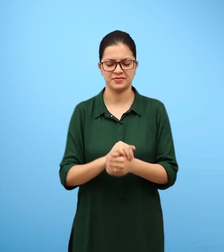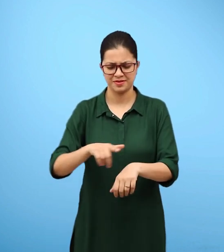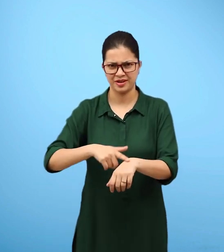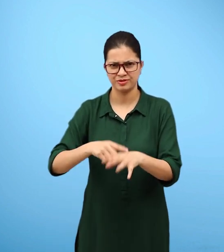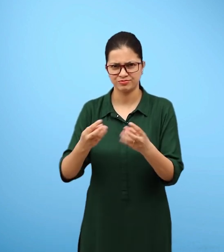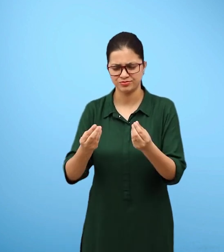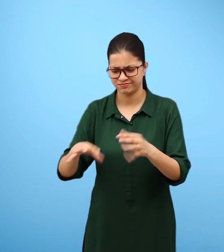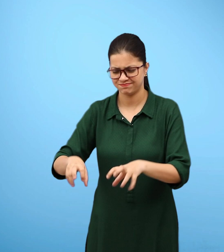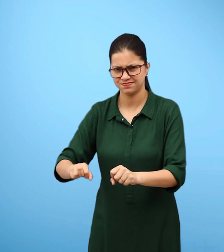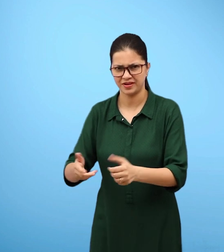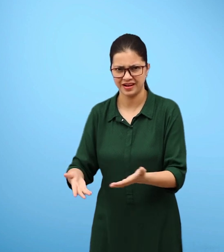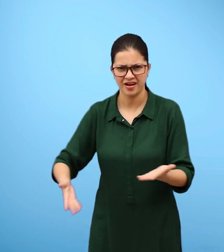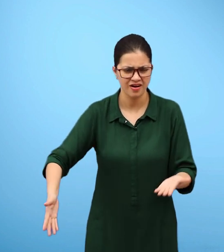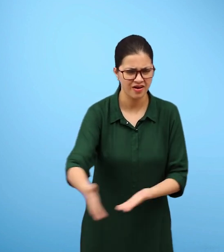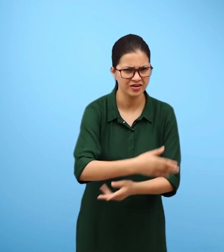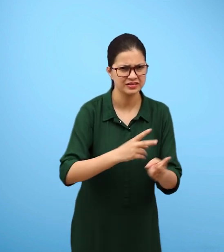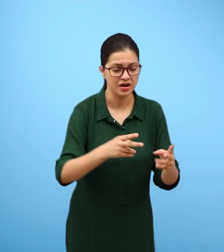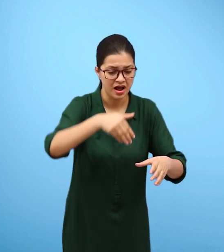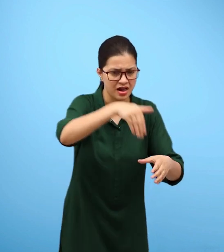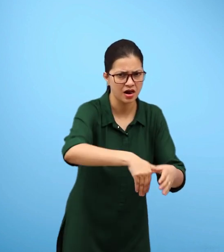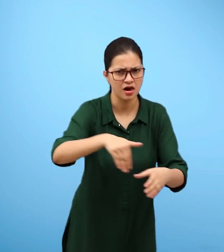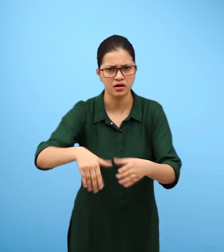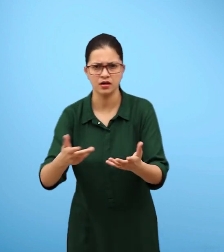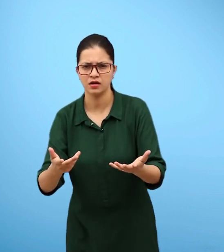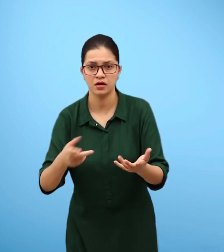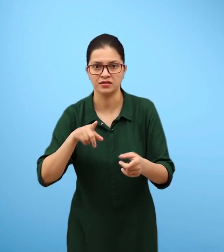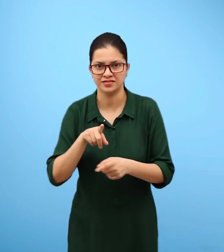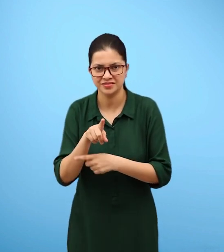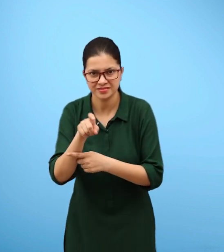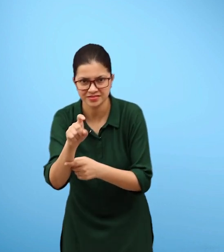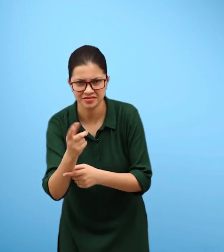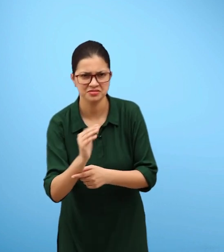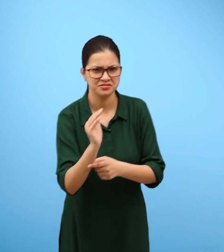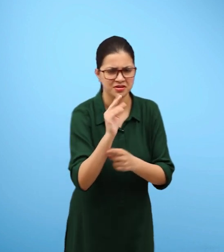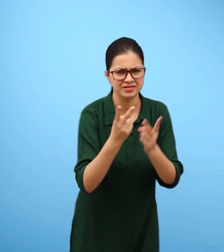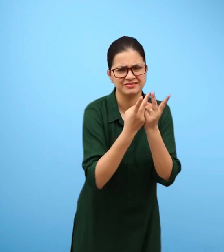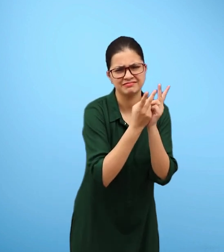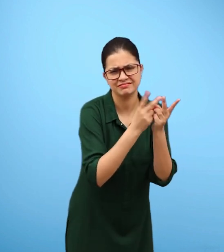The organisms that live in soil also need oxygen to respire, isn't it?